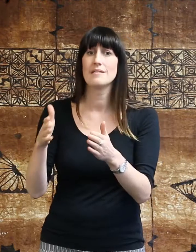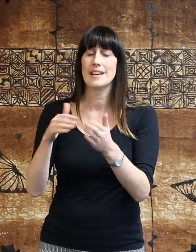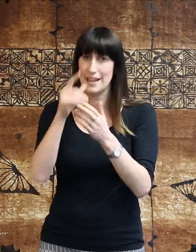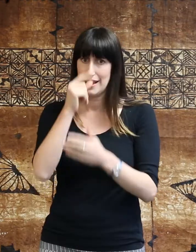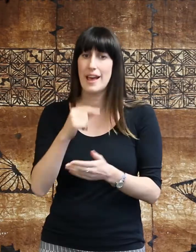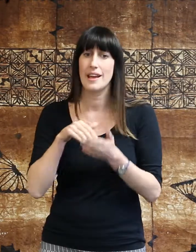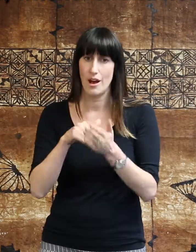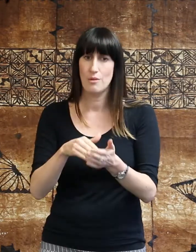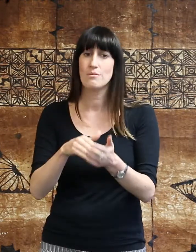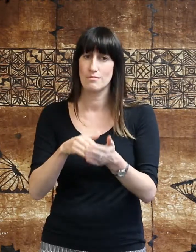however I can.